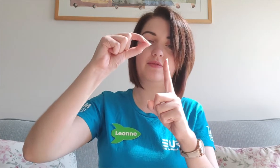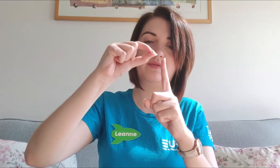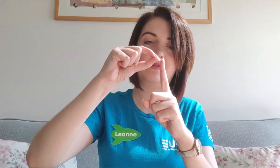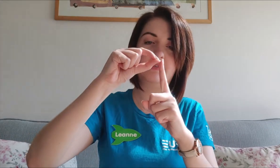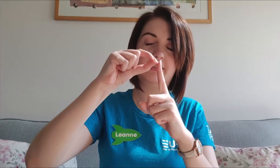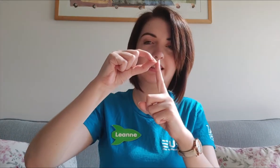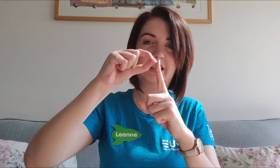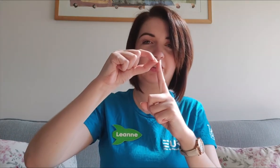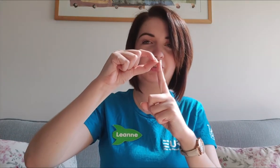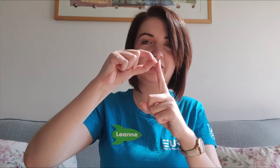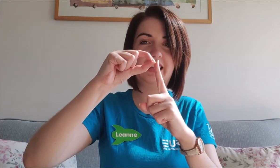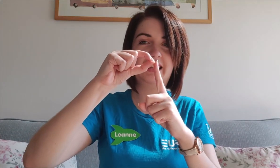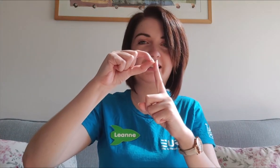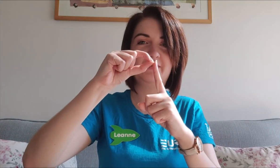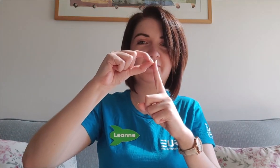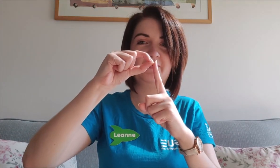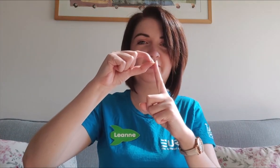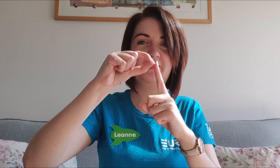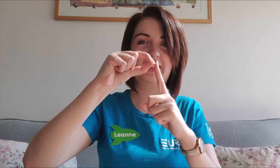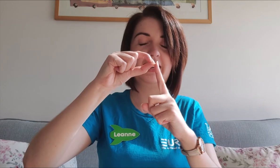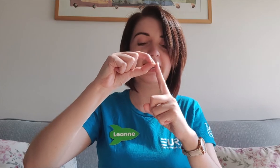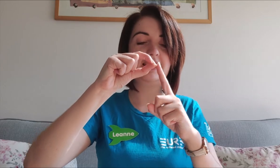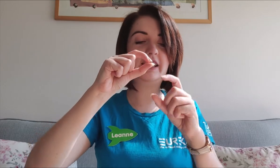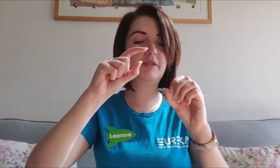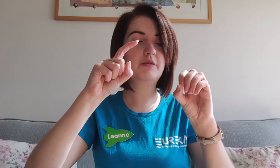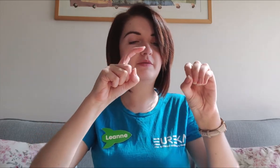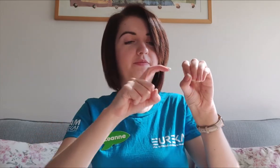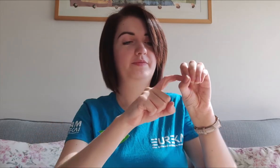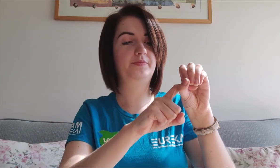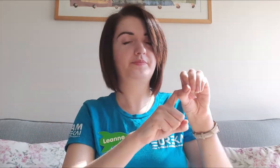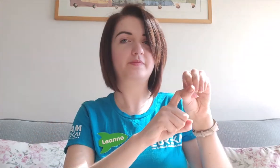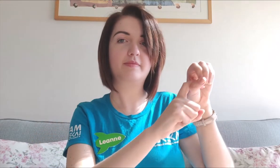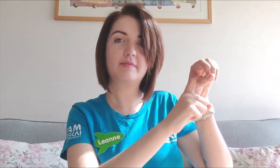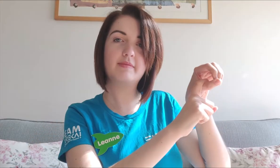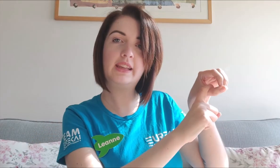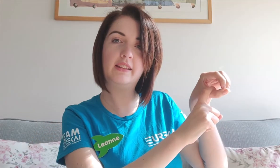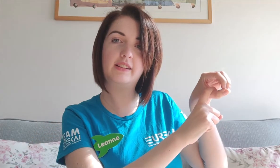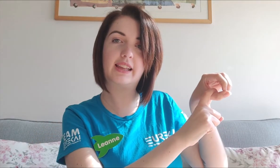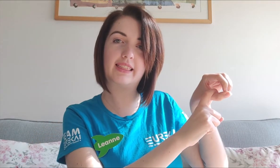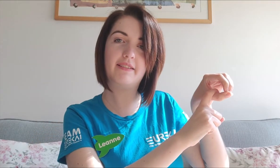P, looks just like this. Q, looks like that.